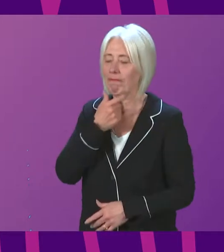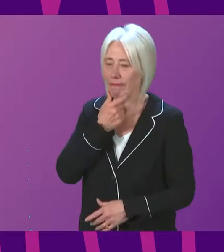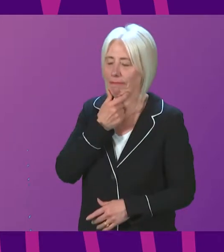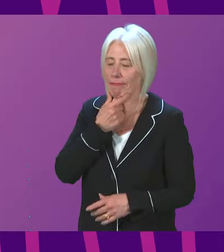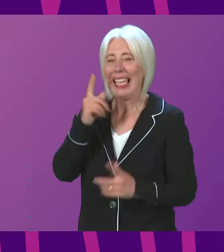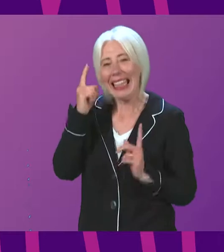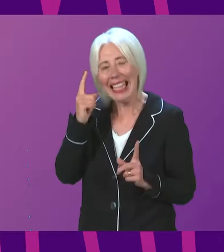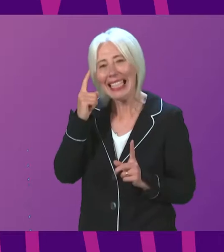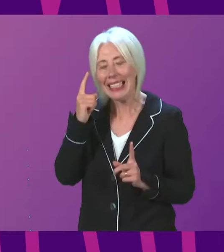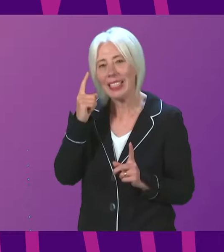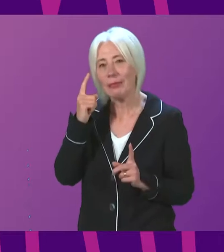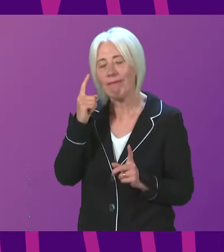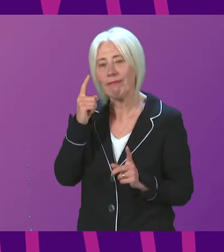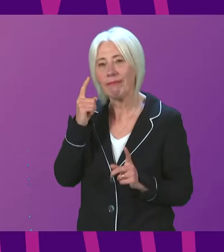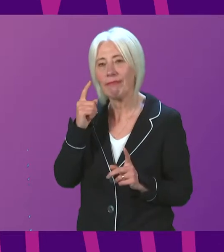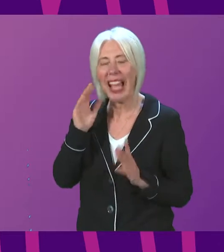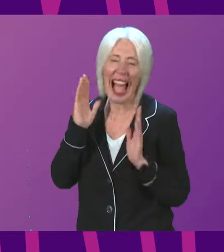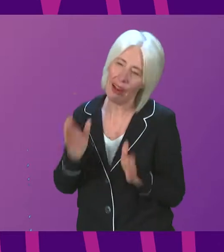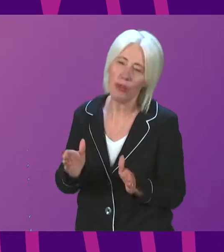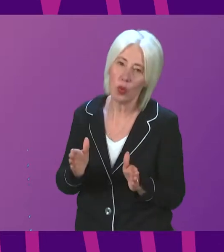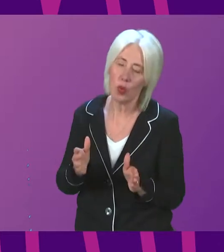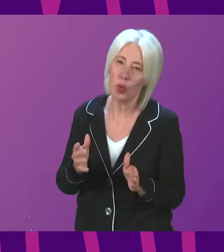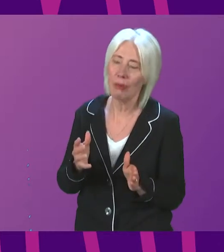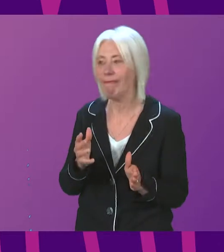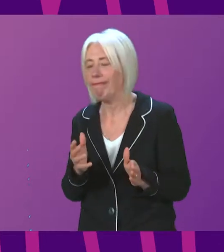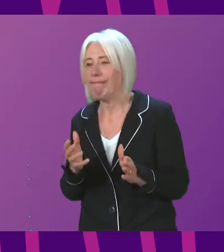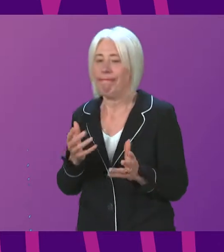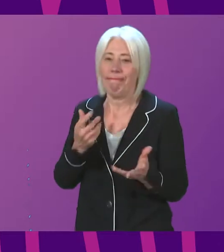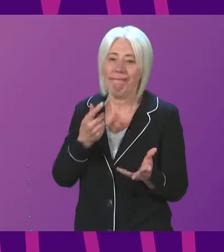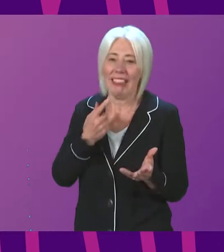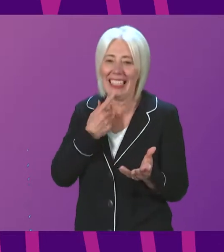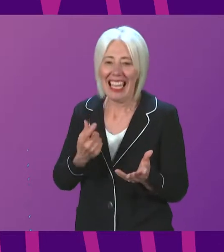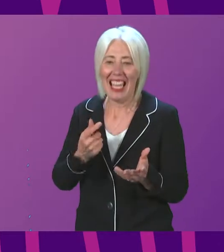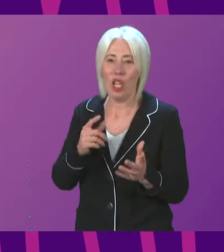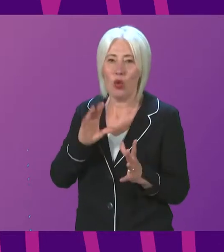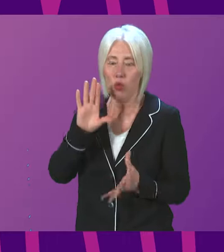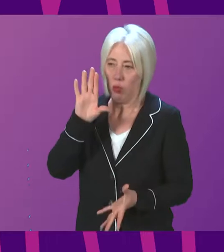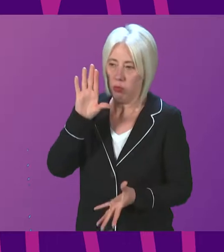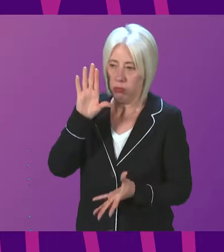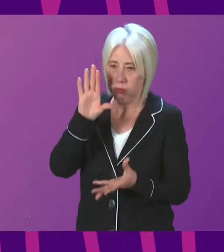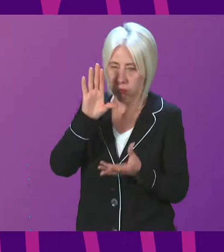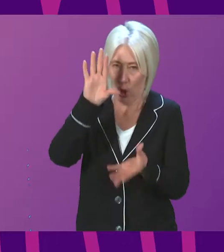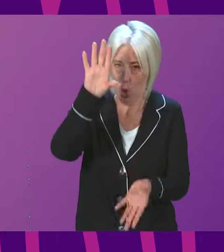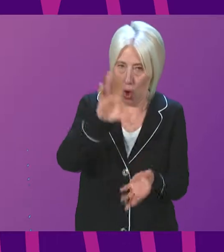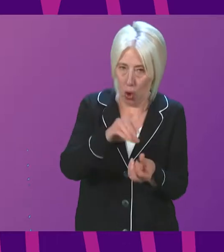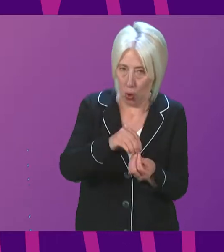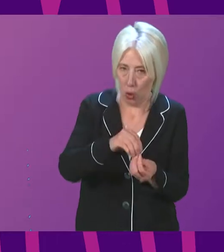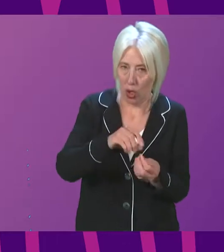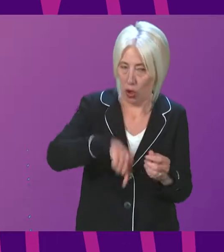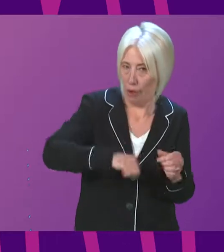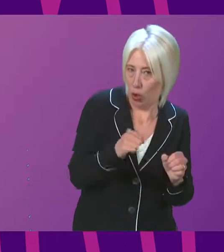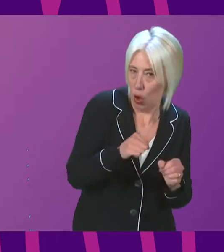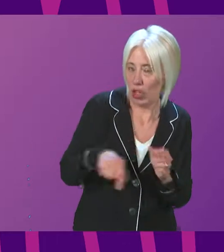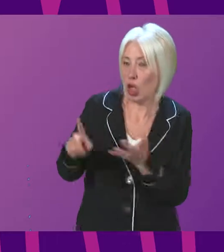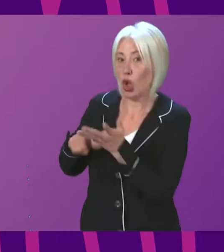I think we'd have to, I would have to say that the conclusions of both the Scottish and the UK